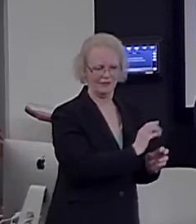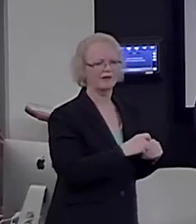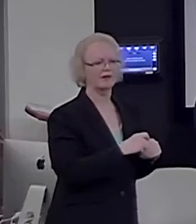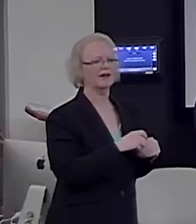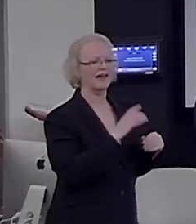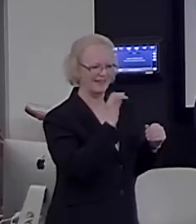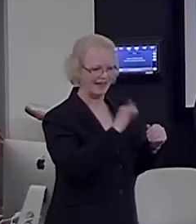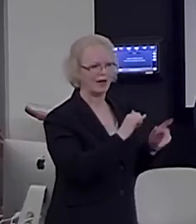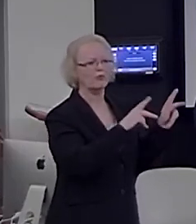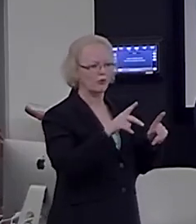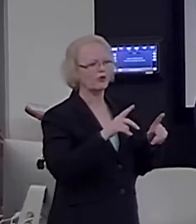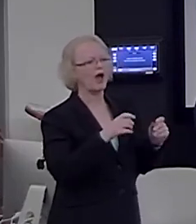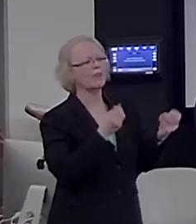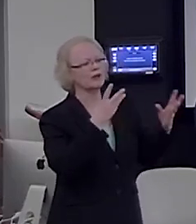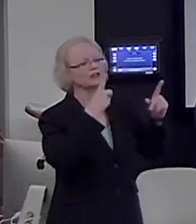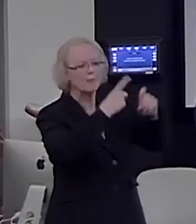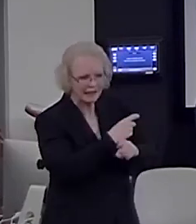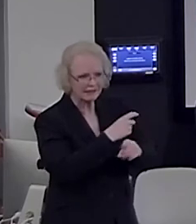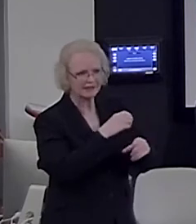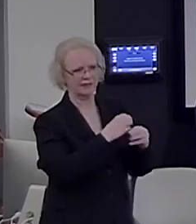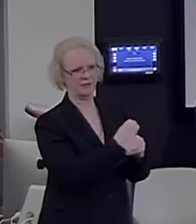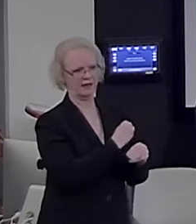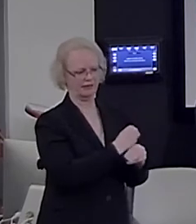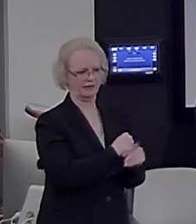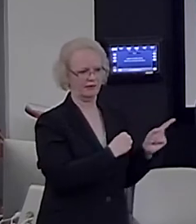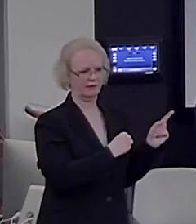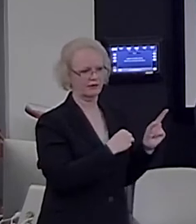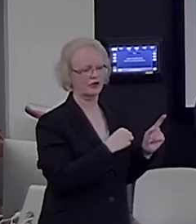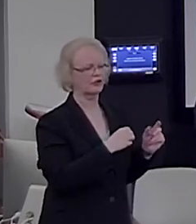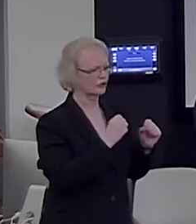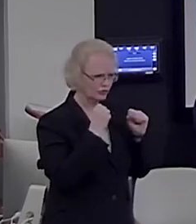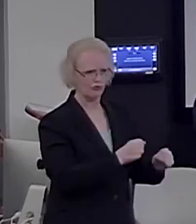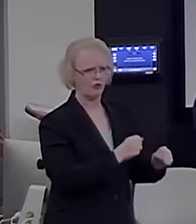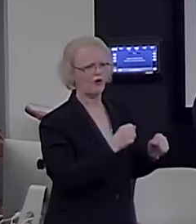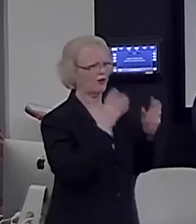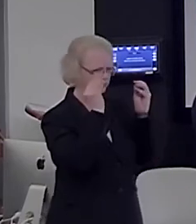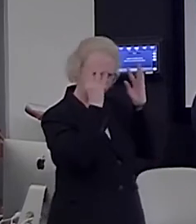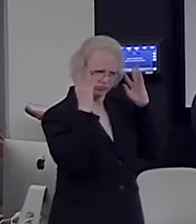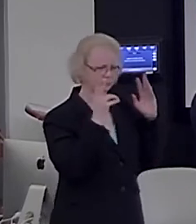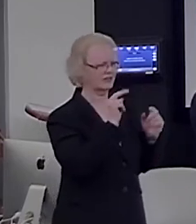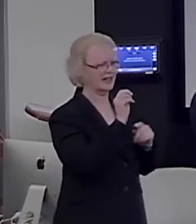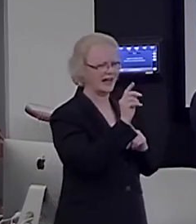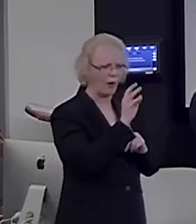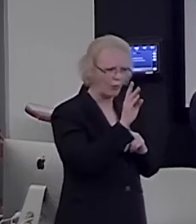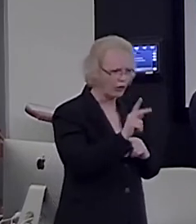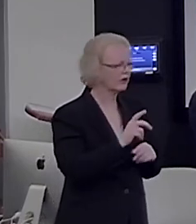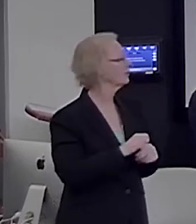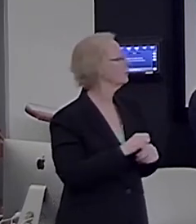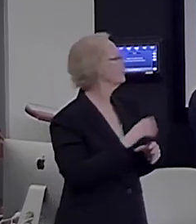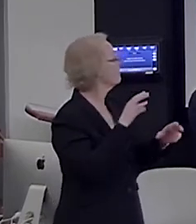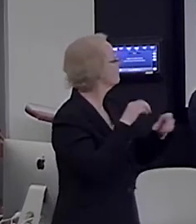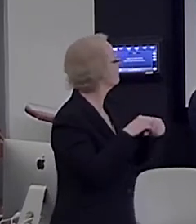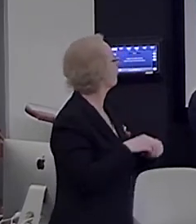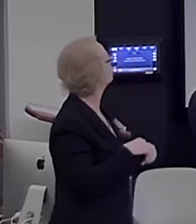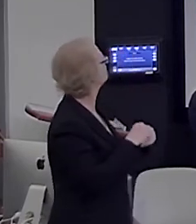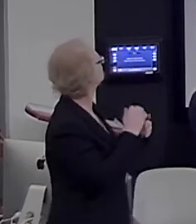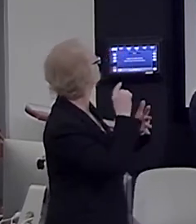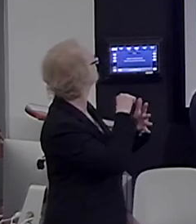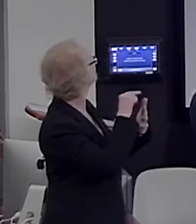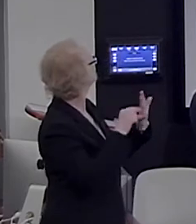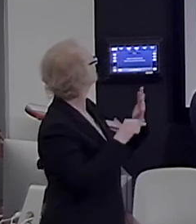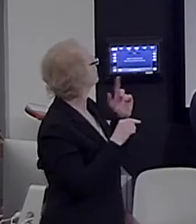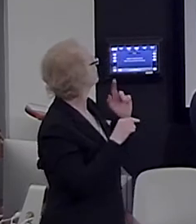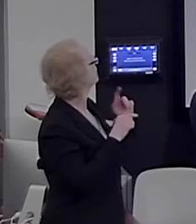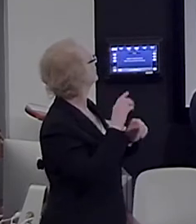complexity. It's a broad network involving occipitoparietal components, intraparietal sulcus, dorsal parietal